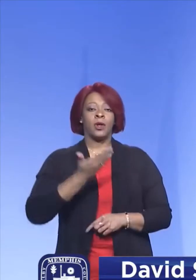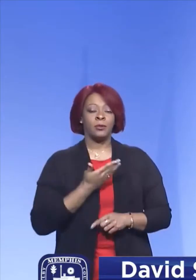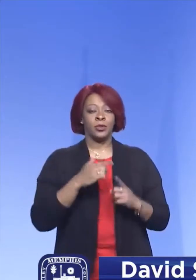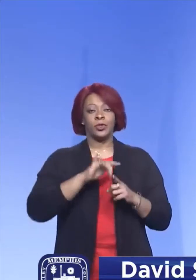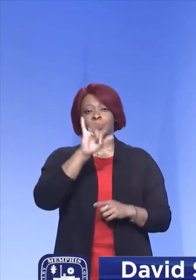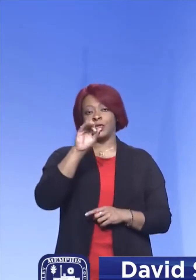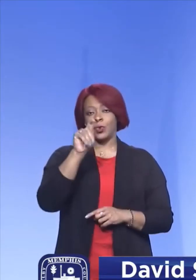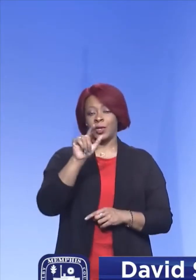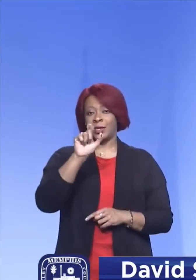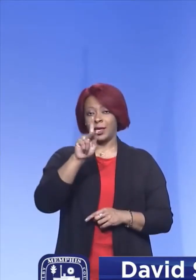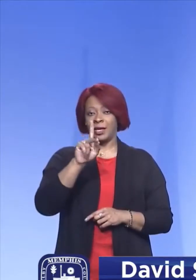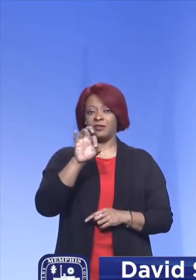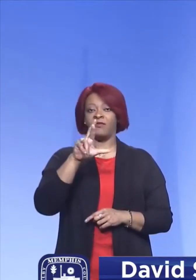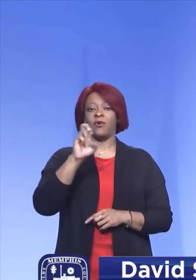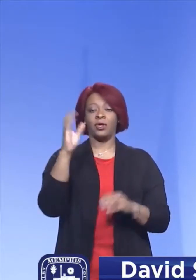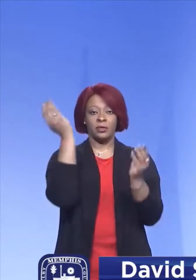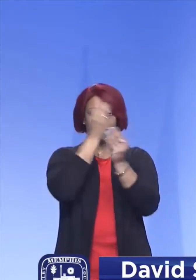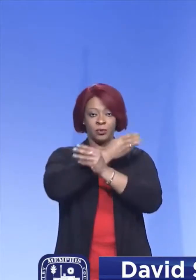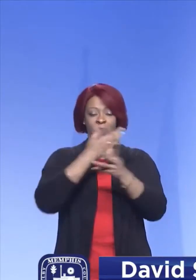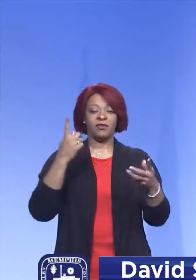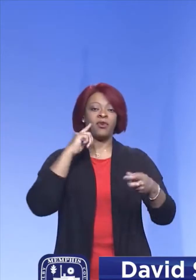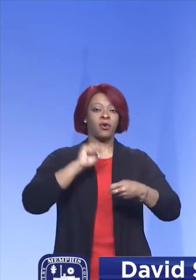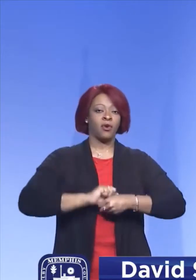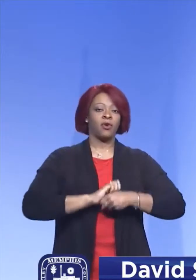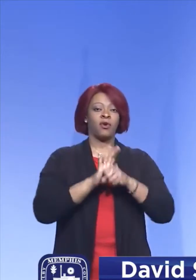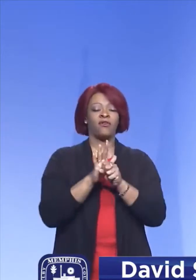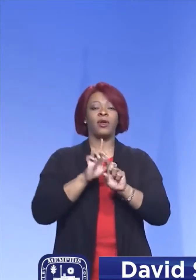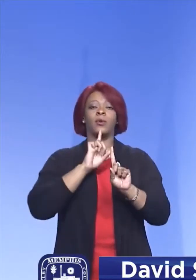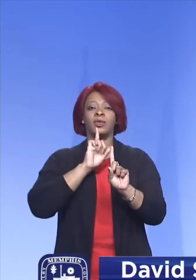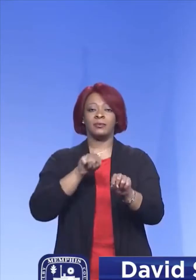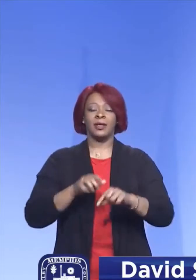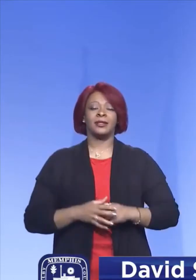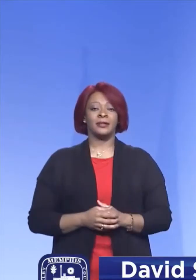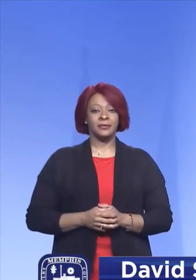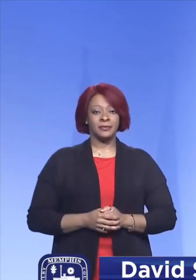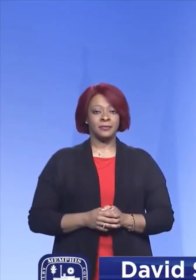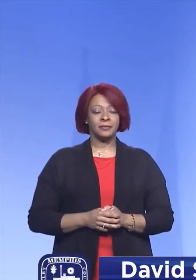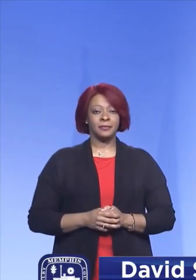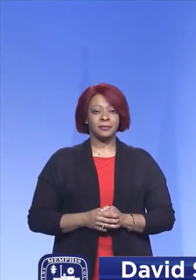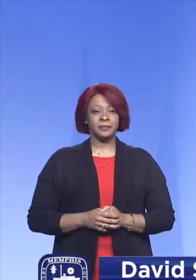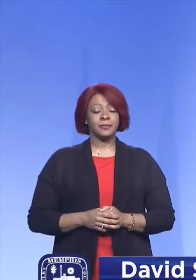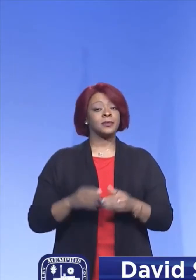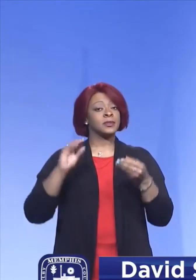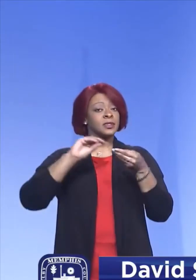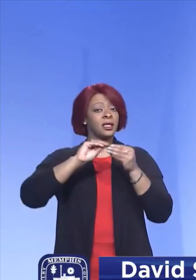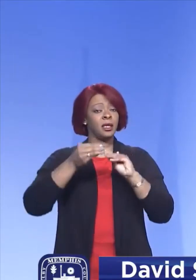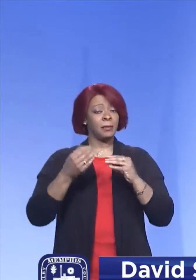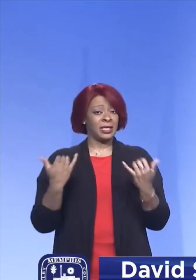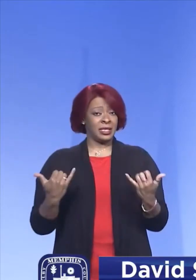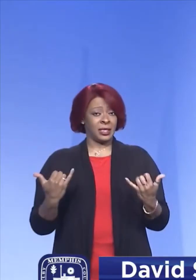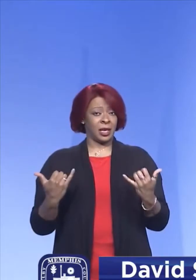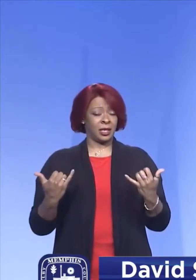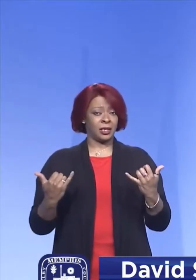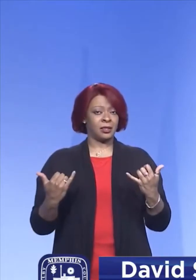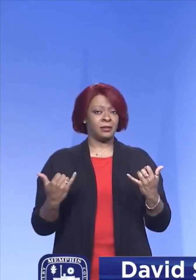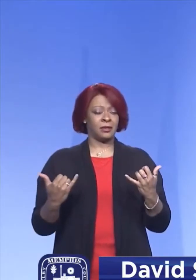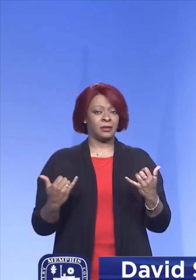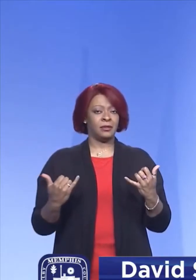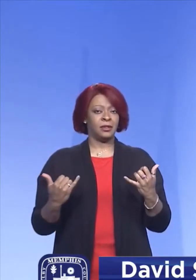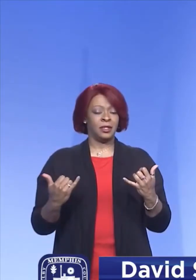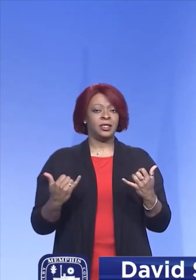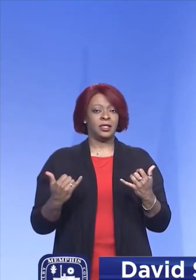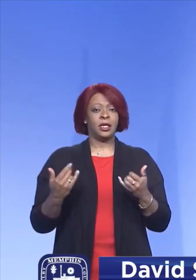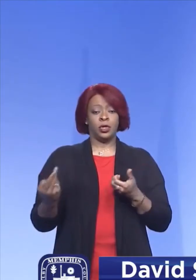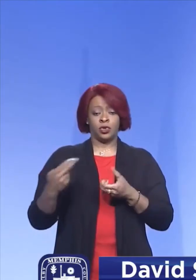Task Force briefing for the COVID response. In terms of our numbers today, we have, and I'm joined